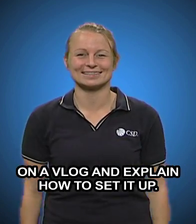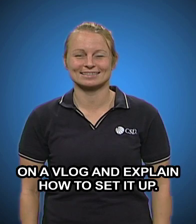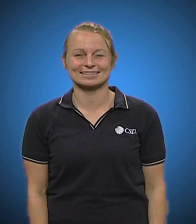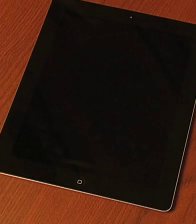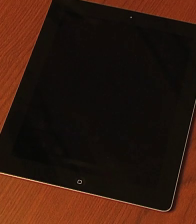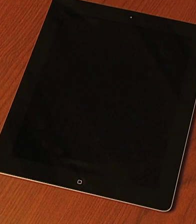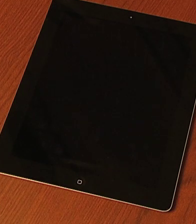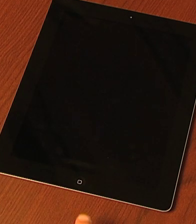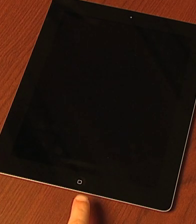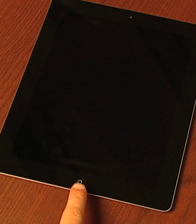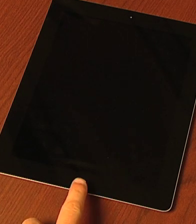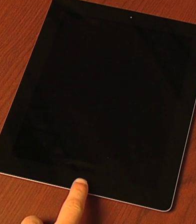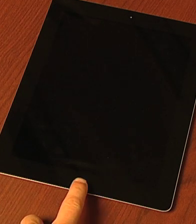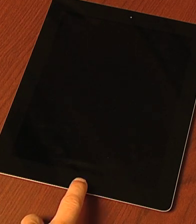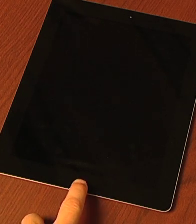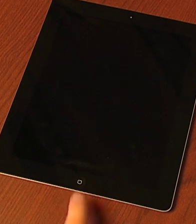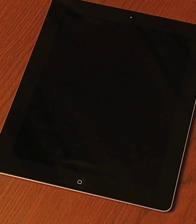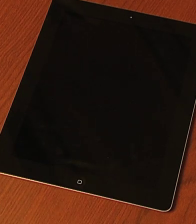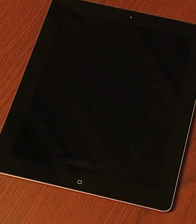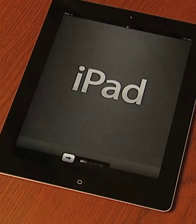it up. So, let's Let's Let's go. Let's go.